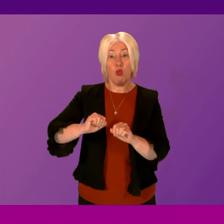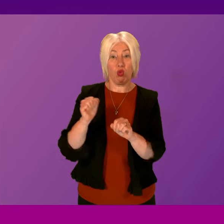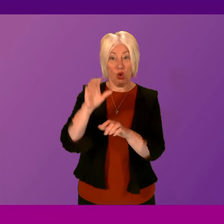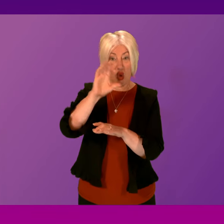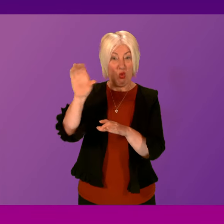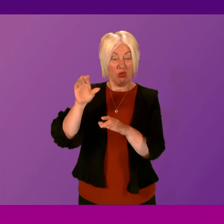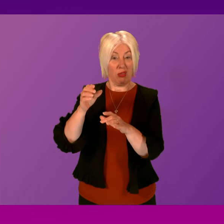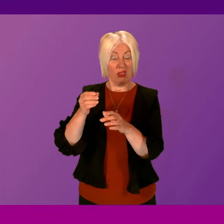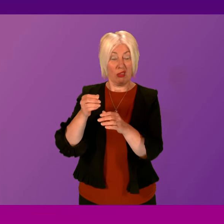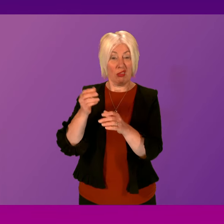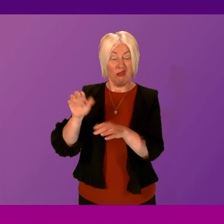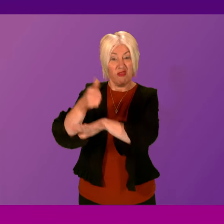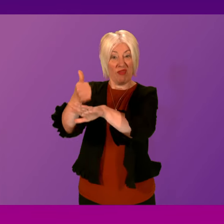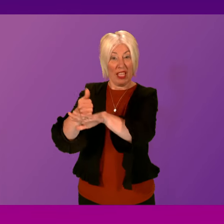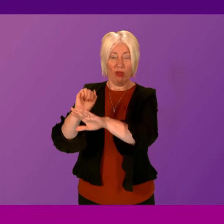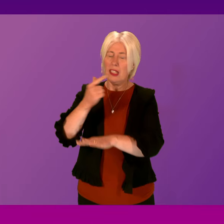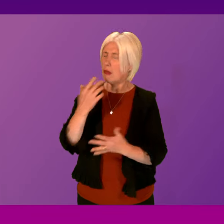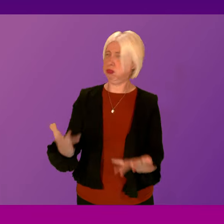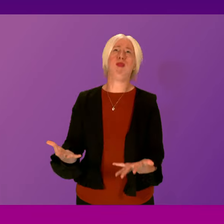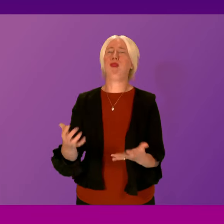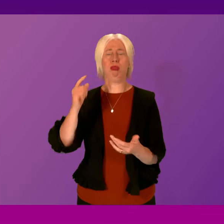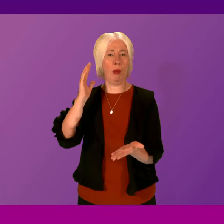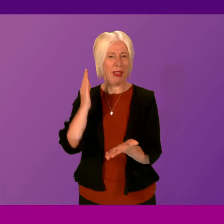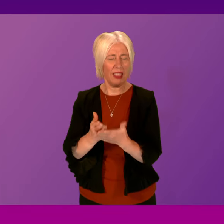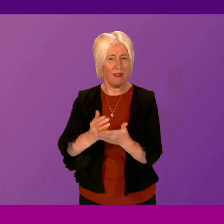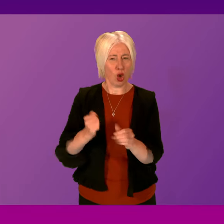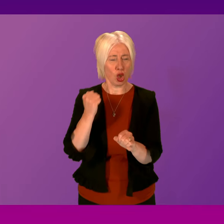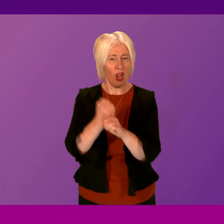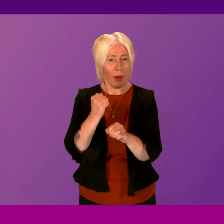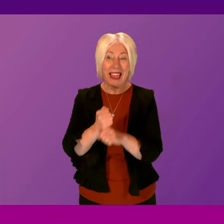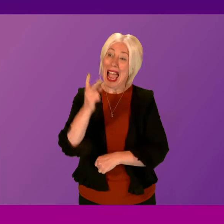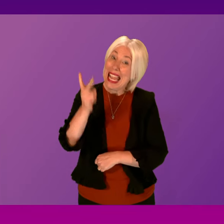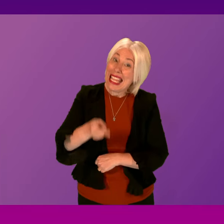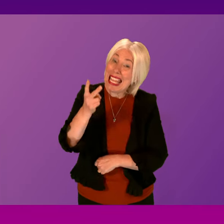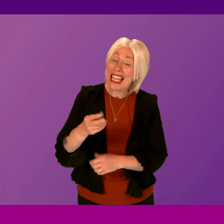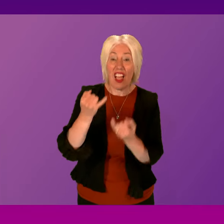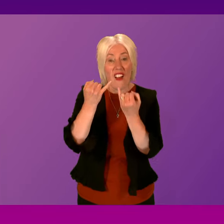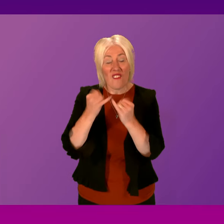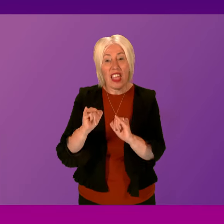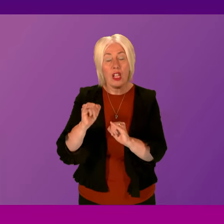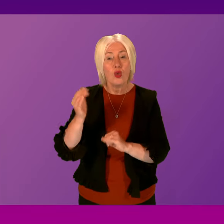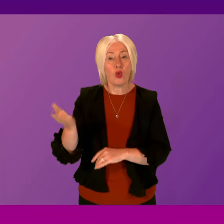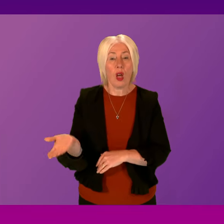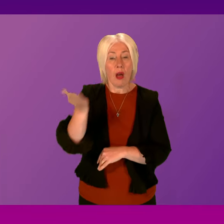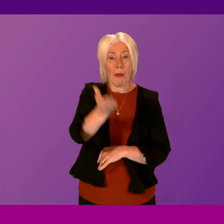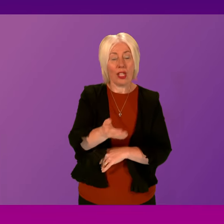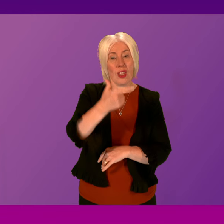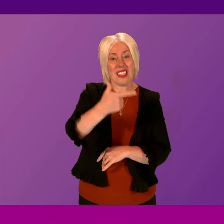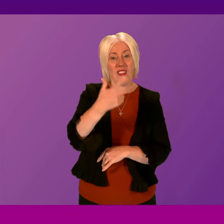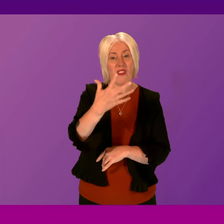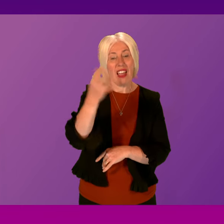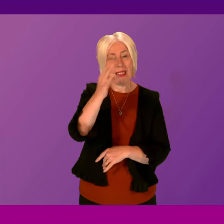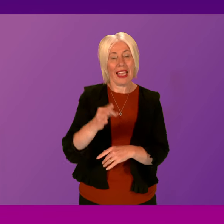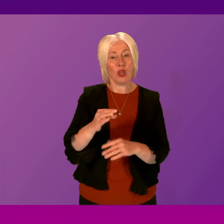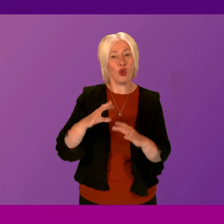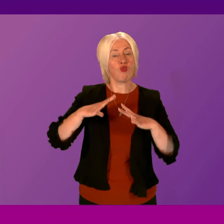said this. It beggars belief that the Scottish Government has once again failed to pass on the 75% relief